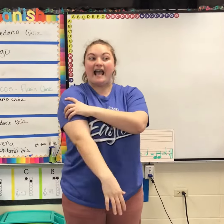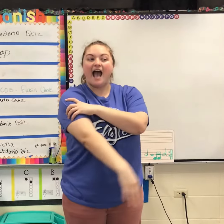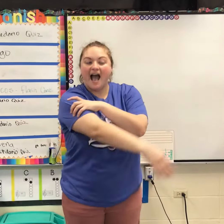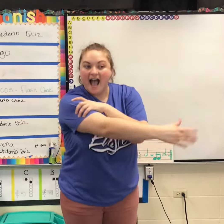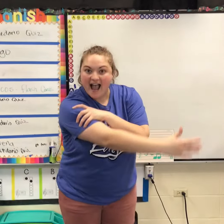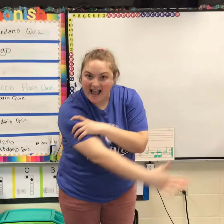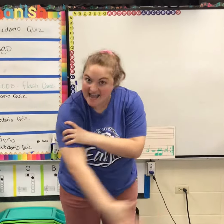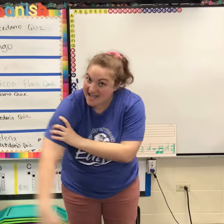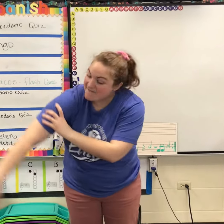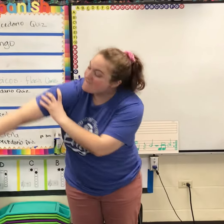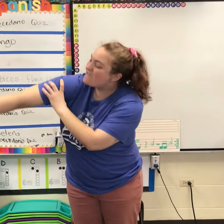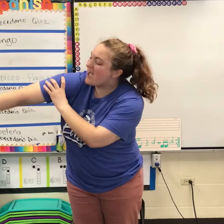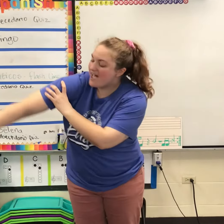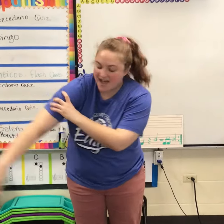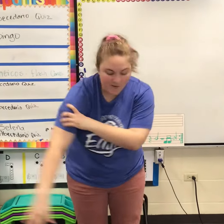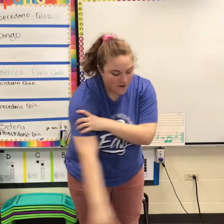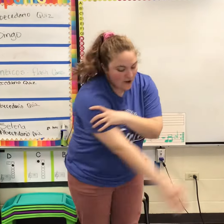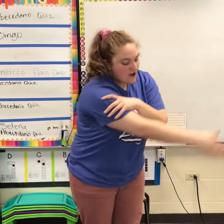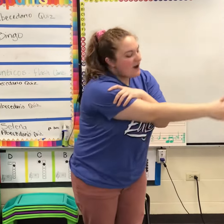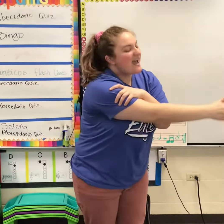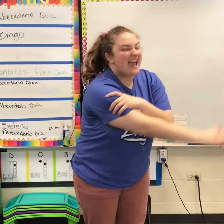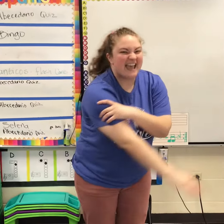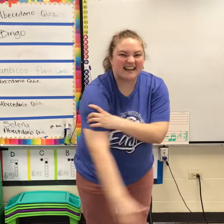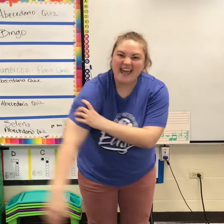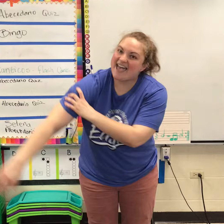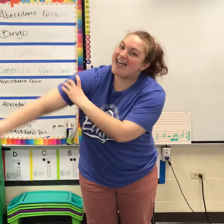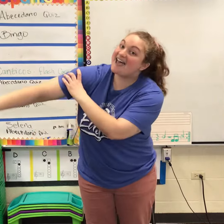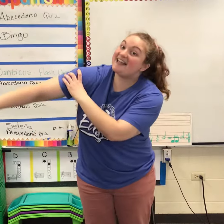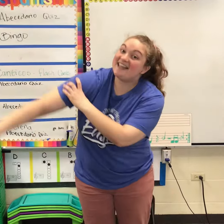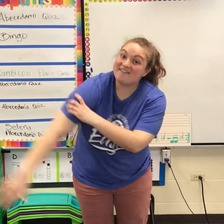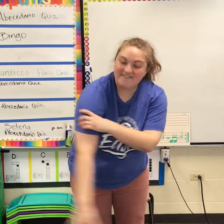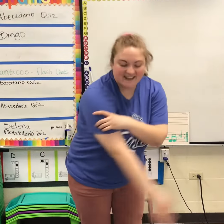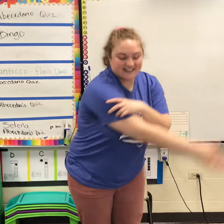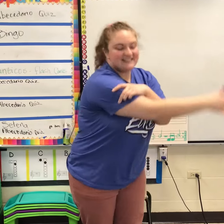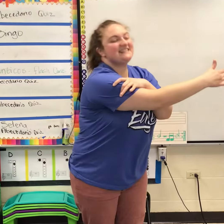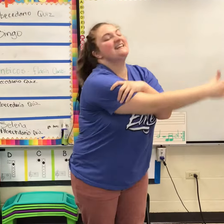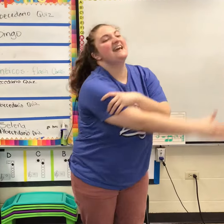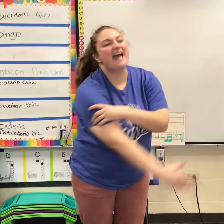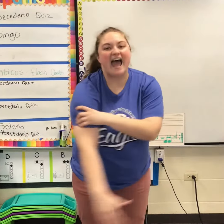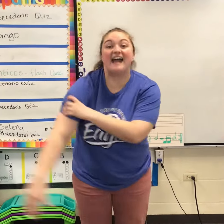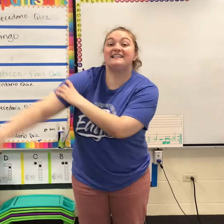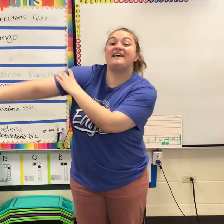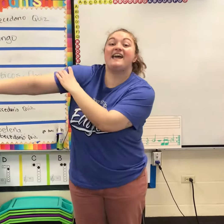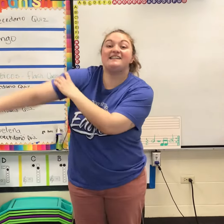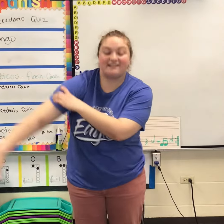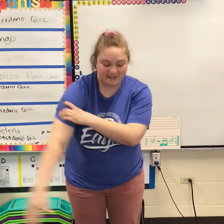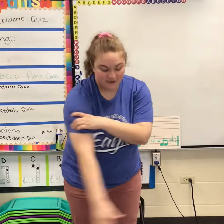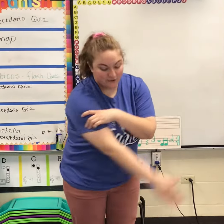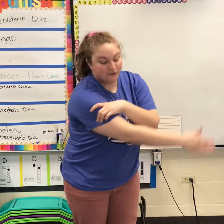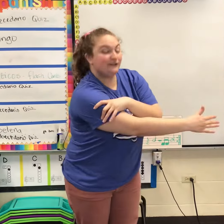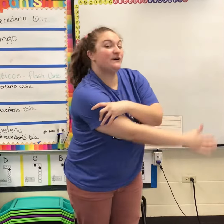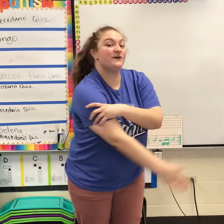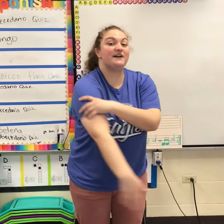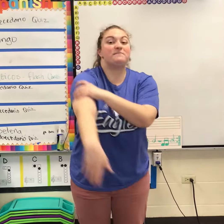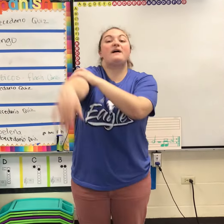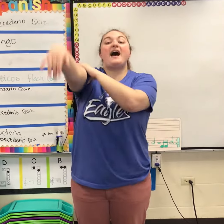If I were an elephant, I'd thank you Lord by